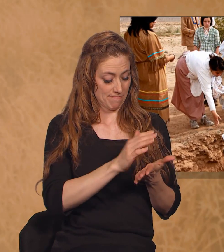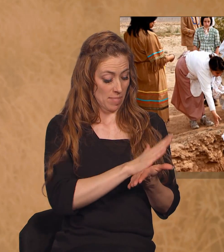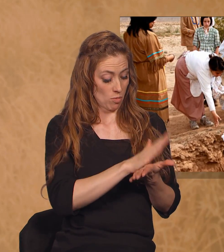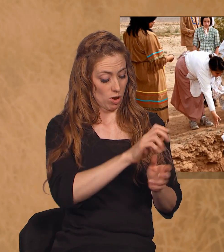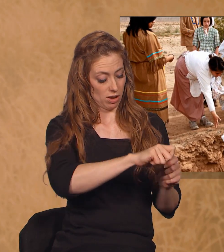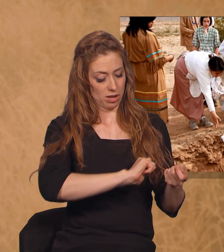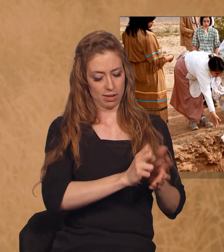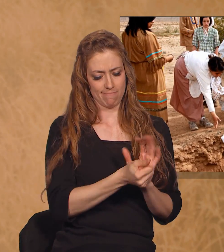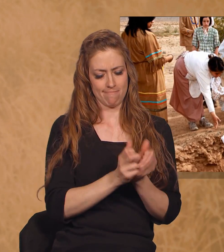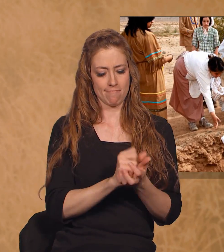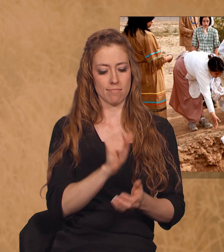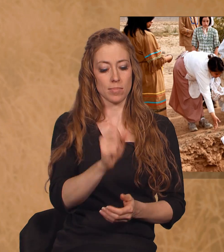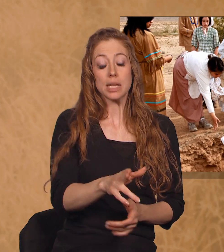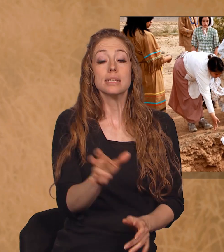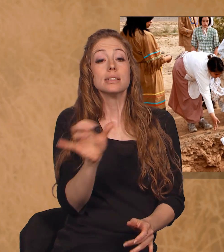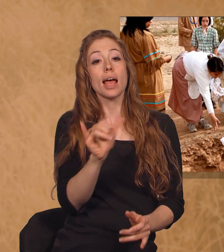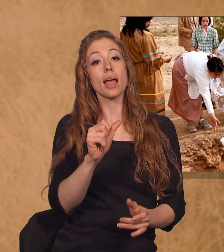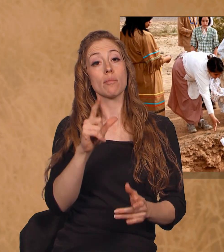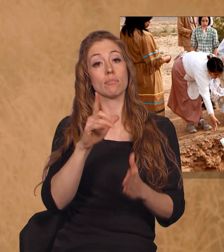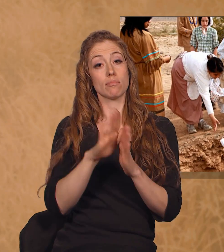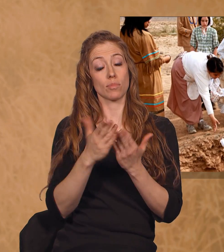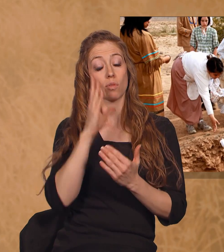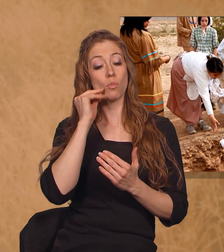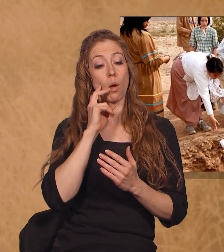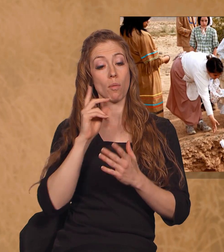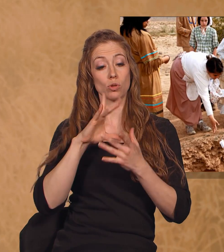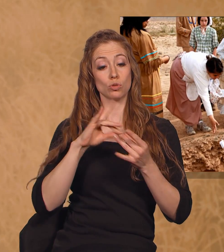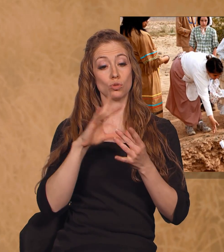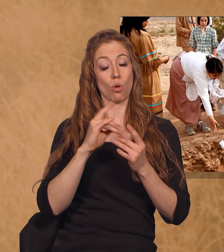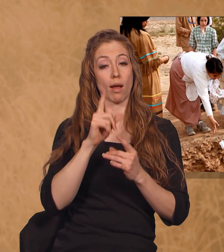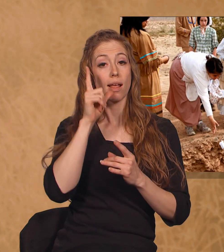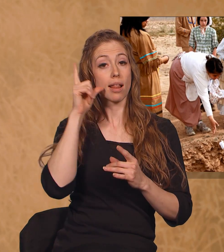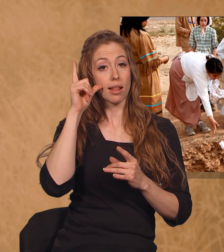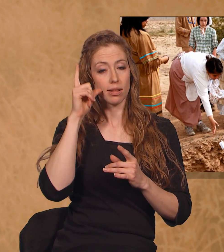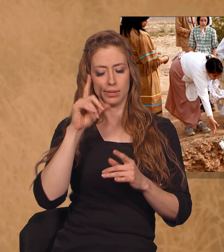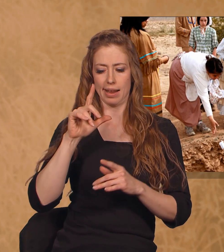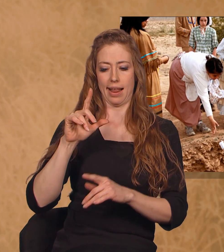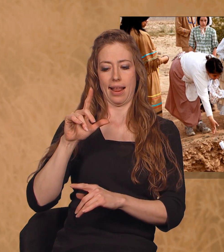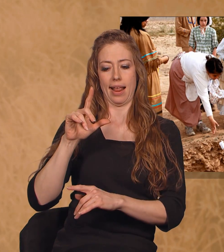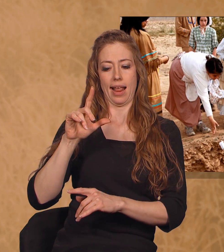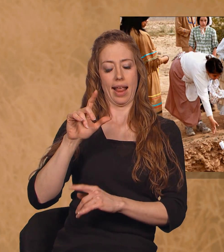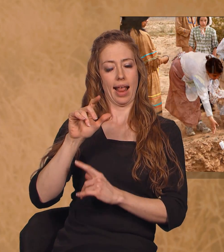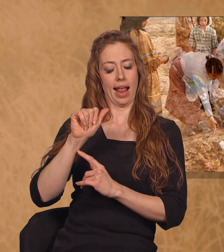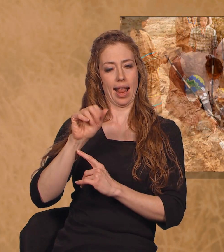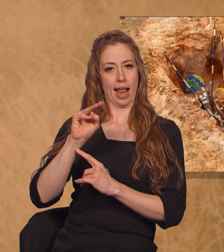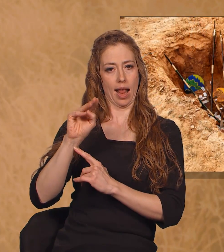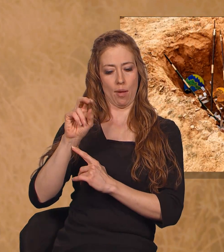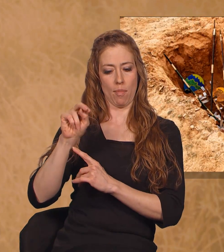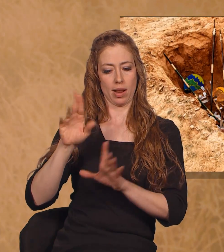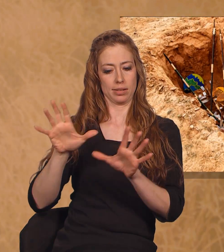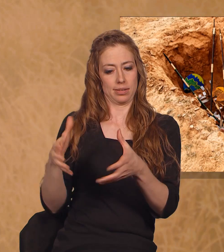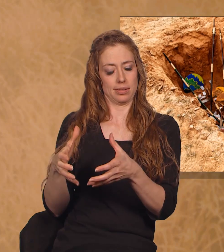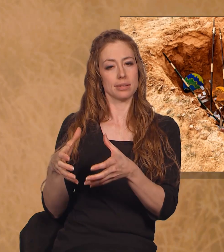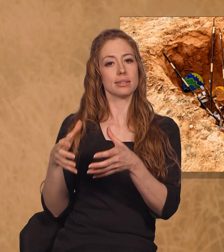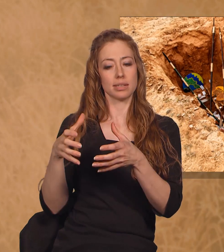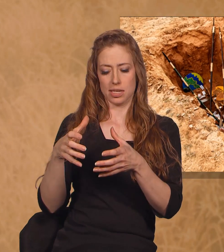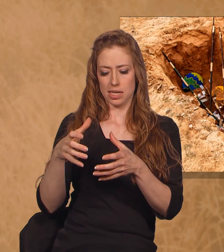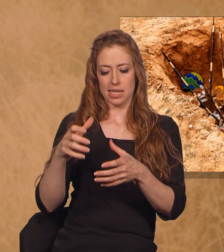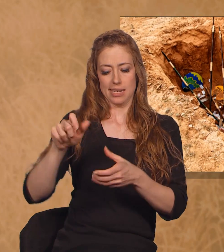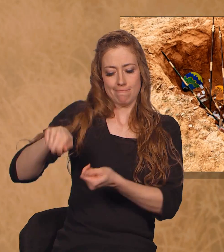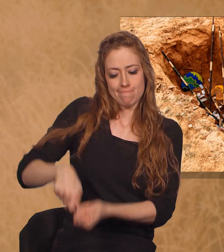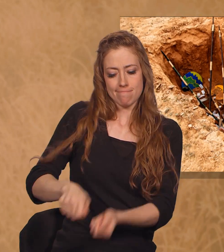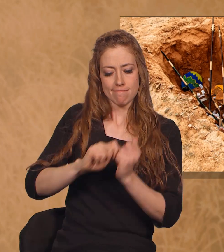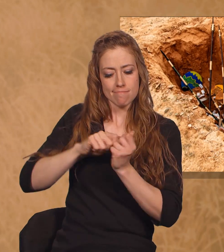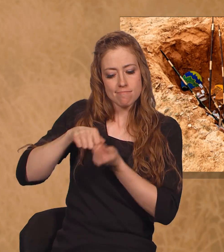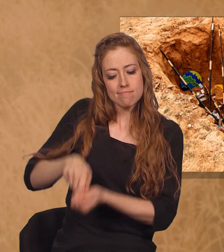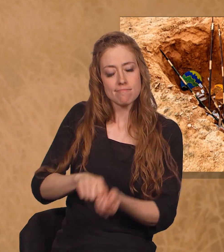just like the people of Ammon did in the Book of Mormon with their weapons of war. Then they buried those pages, and that